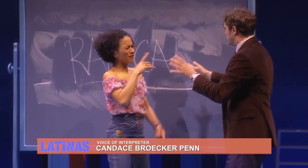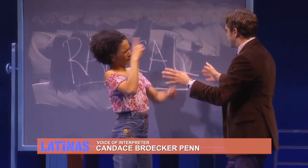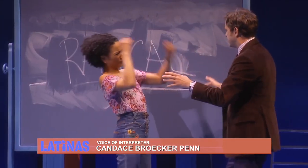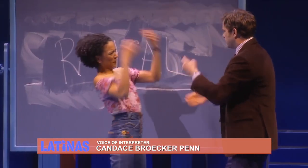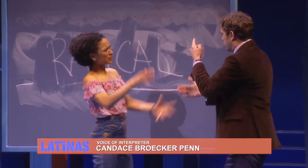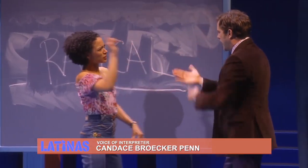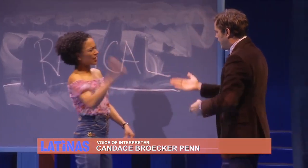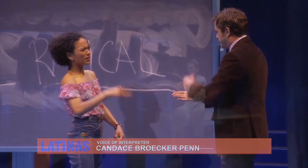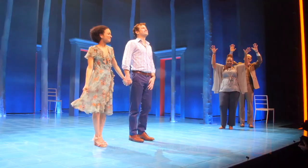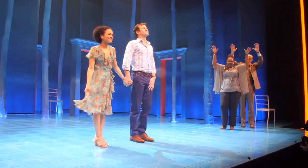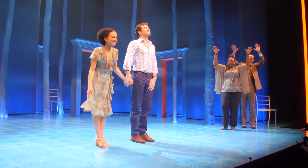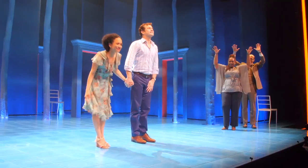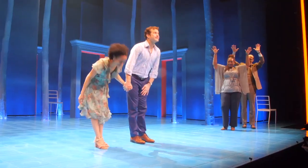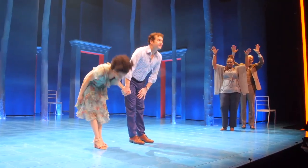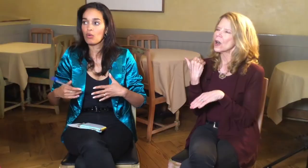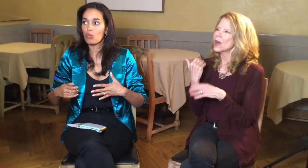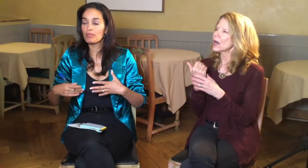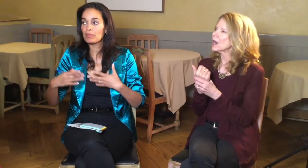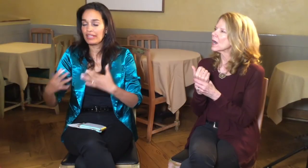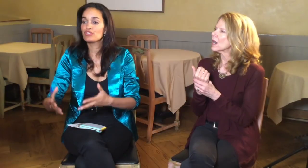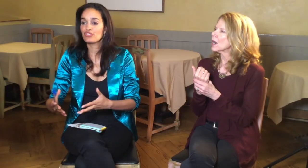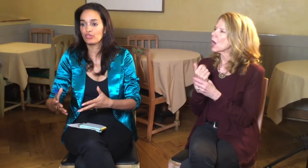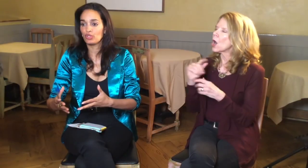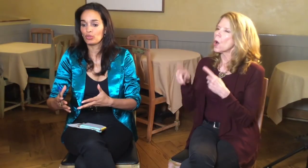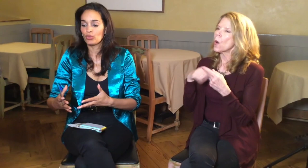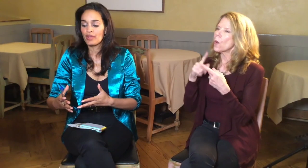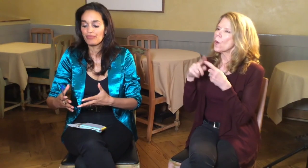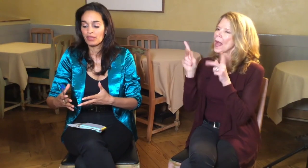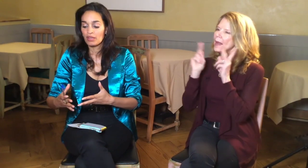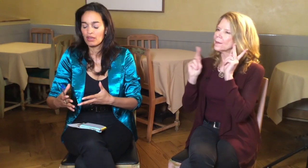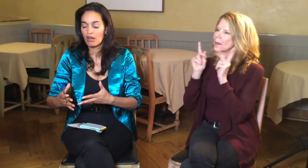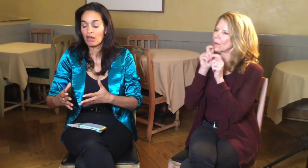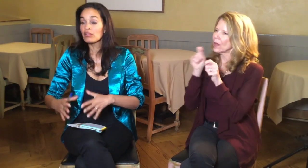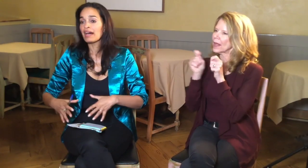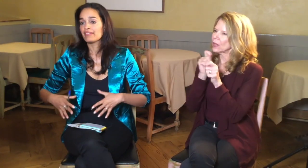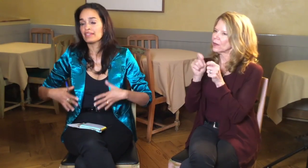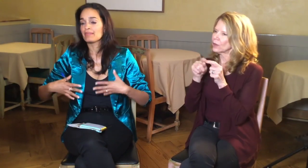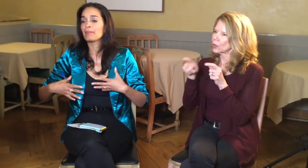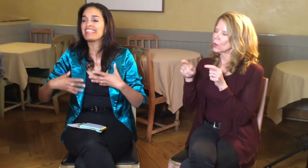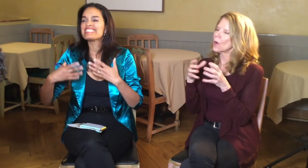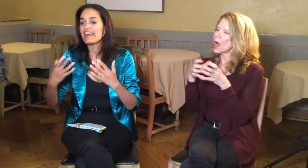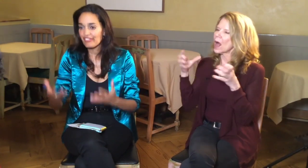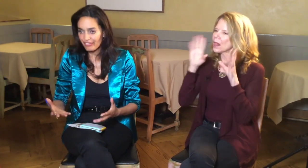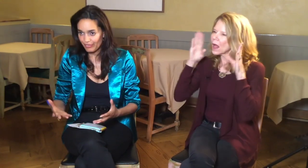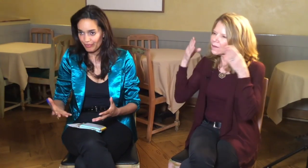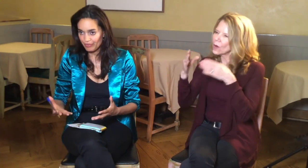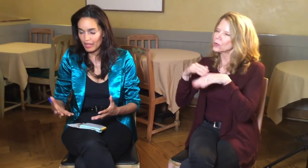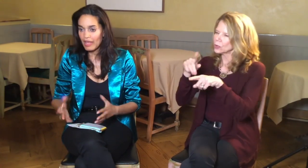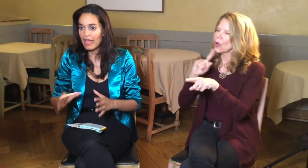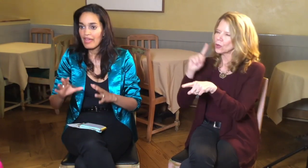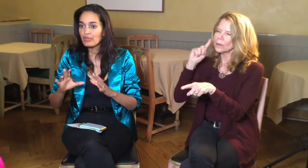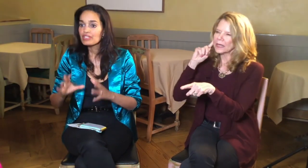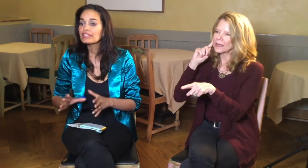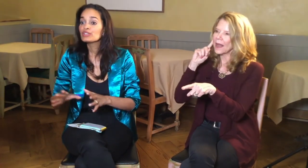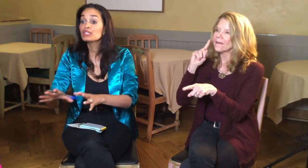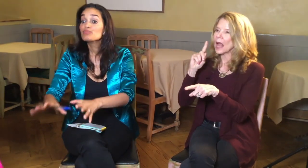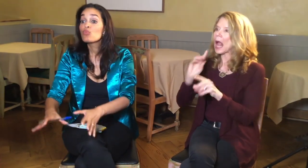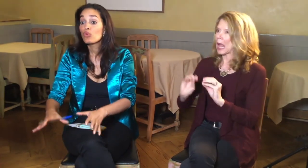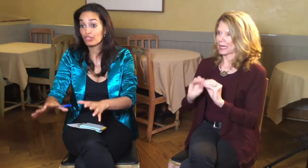it all makes sense to me. When people interview you a lot of it is about being deaf and there's clearly more to